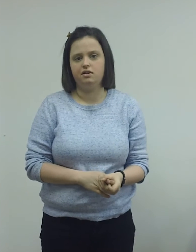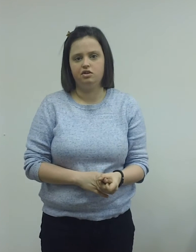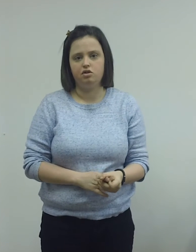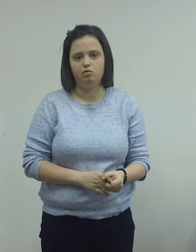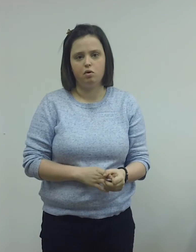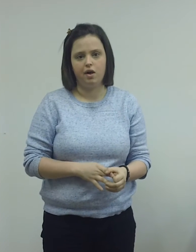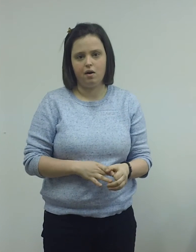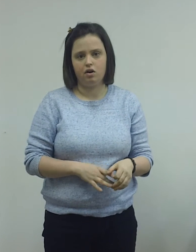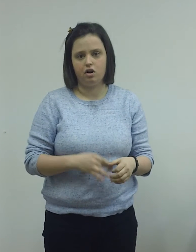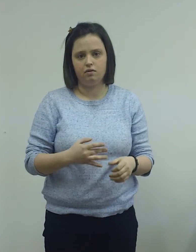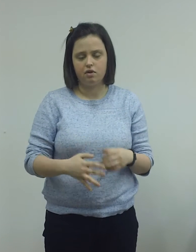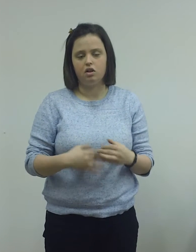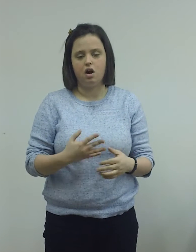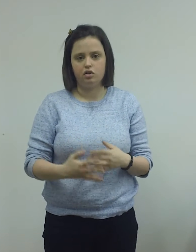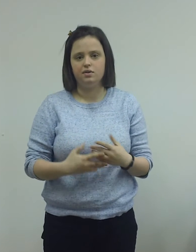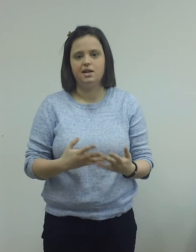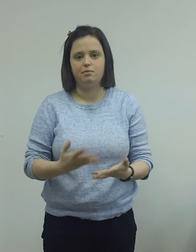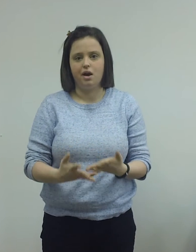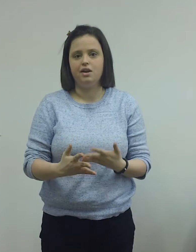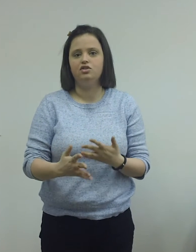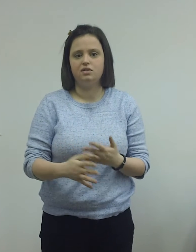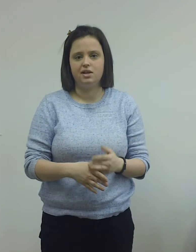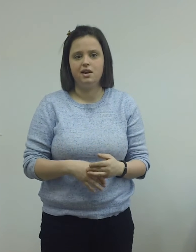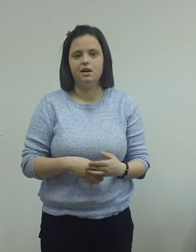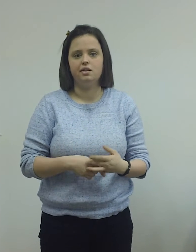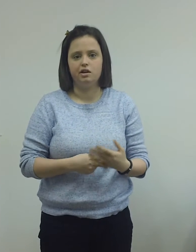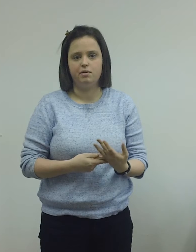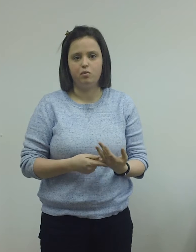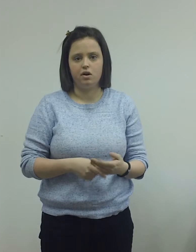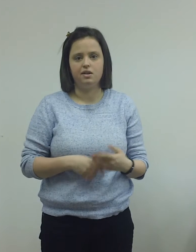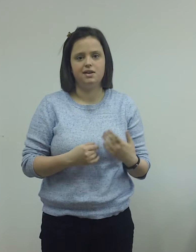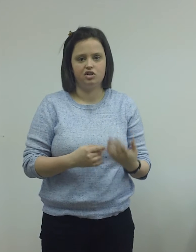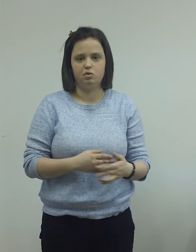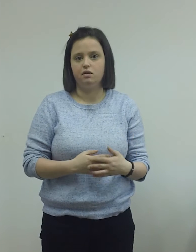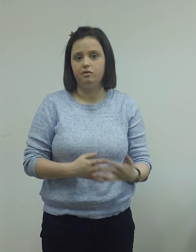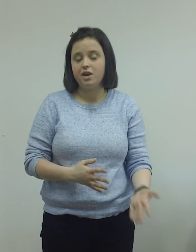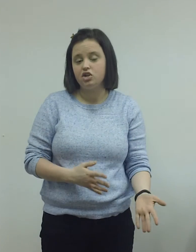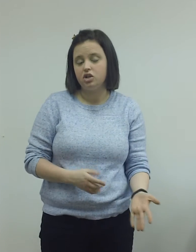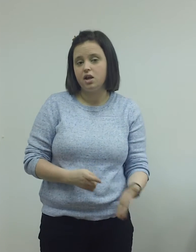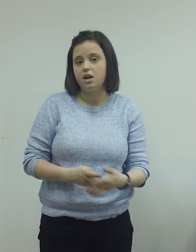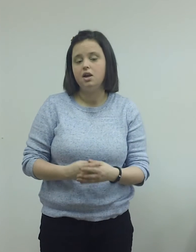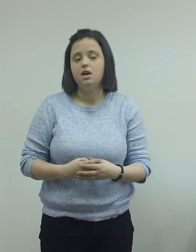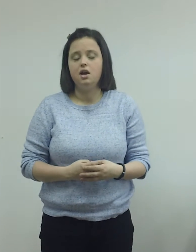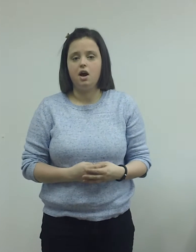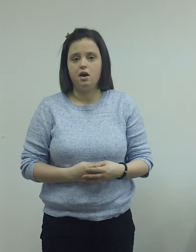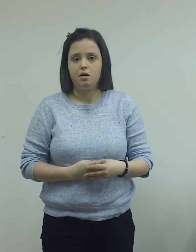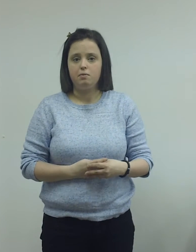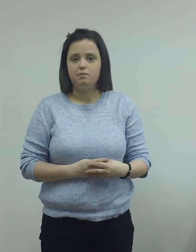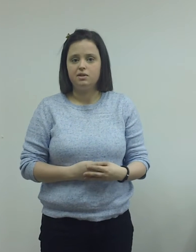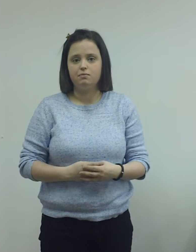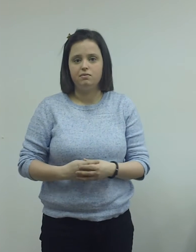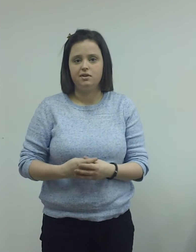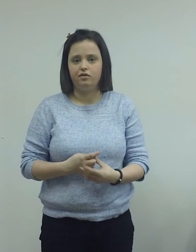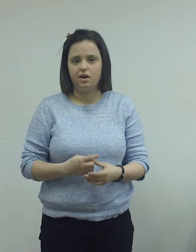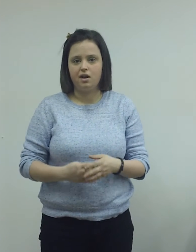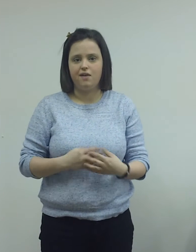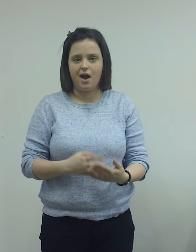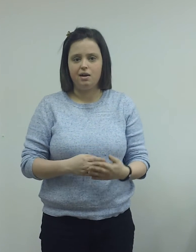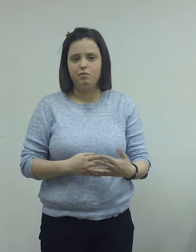in this new rollout are along those same lines. You're seeing a little bit more contextual information, some different kind of added